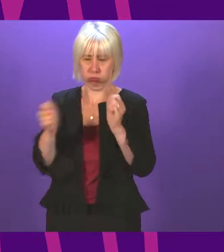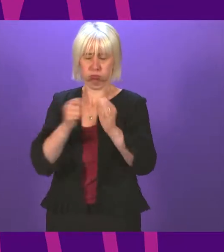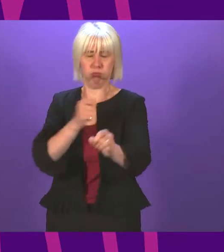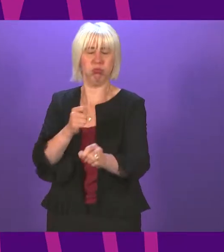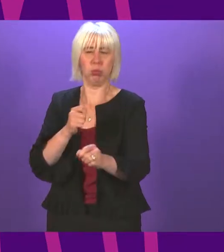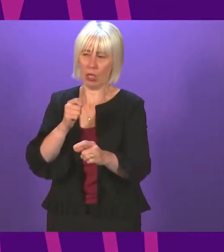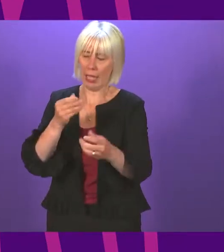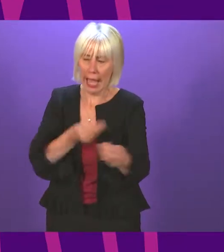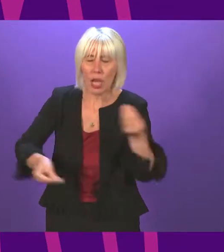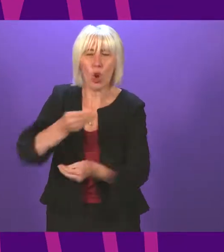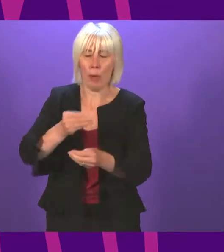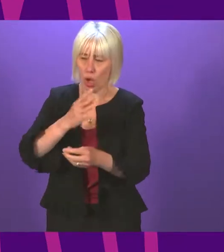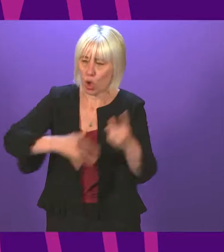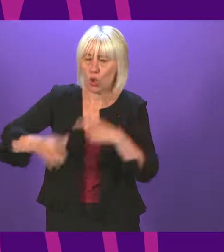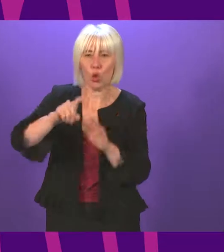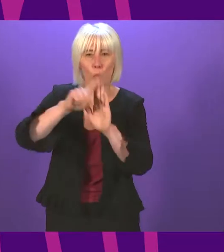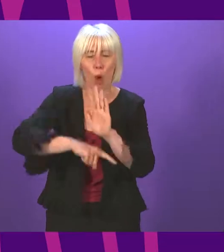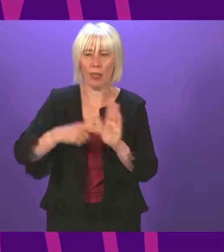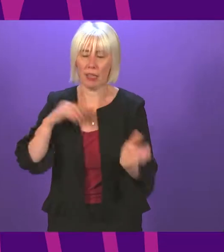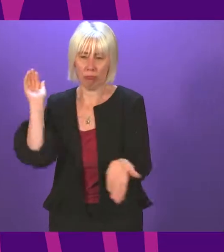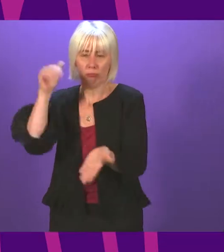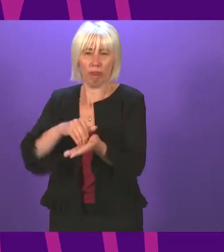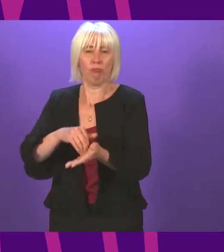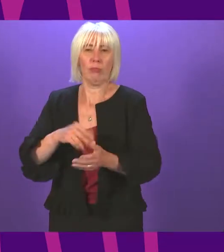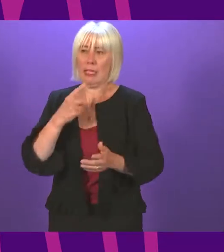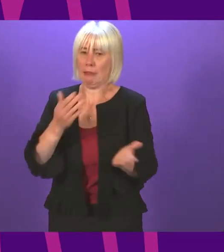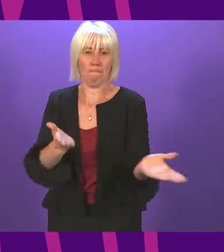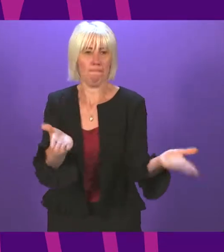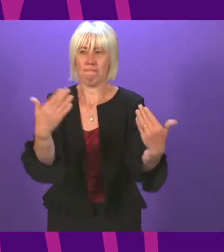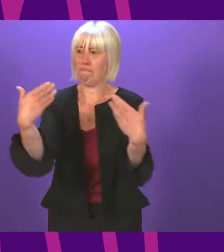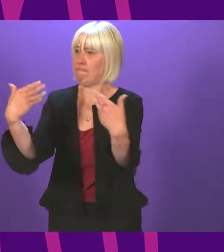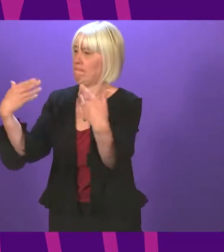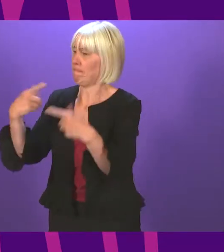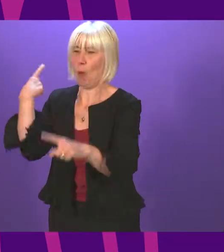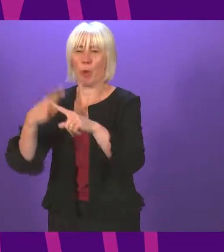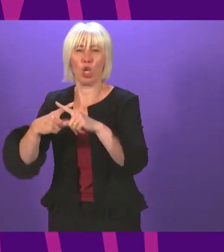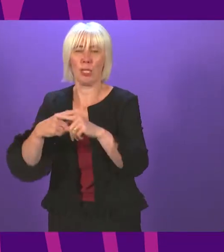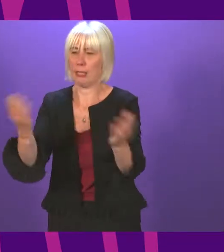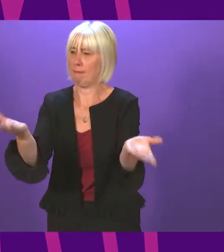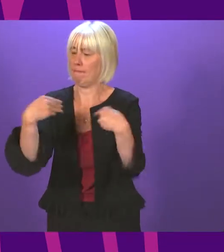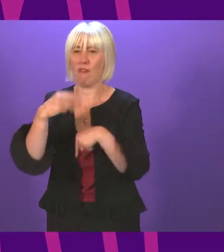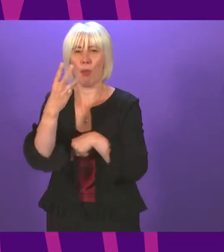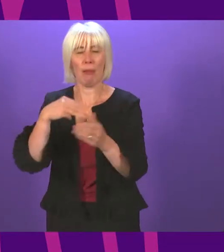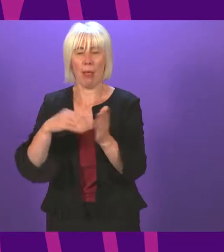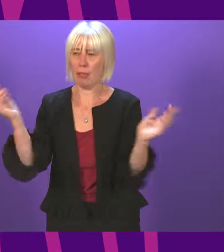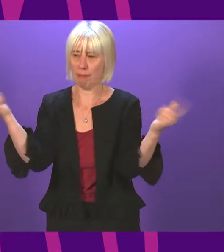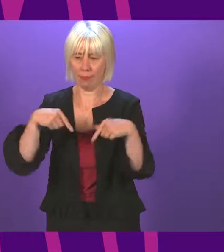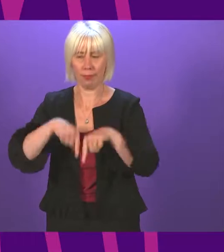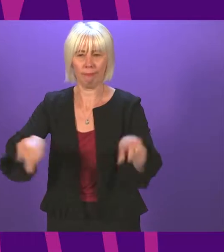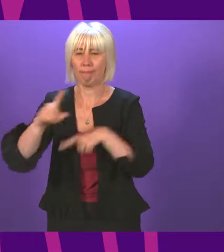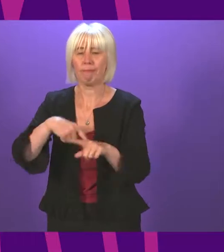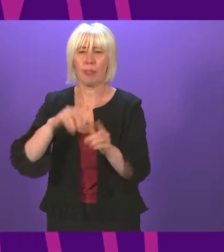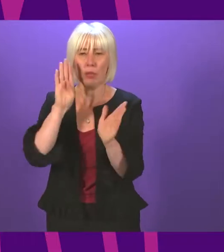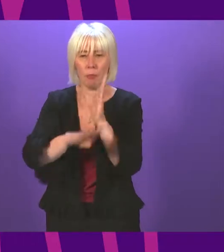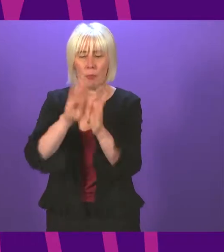and social policy. On taking office, he summoned U.S. Congress back for emergency session for three months, in which he passed no